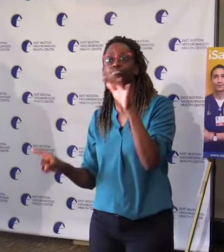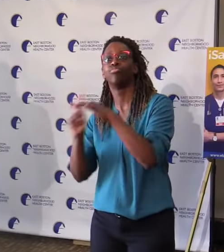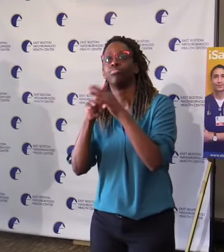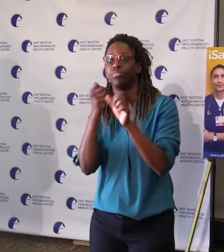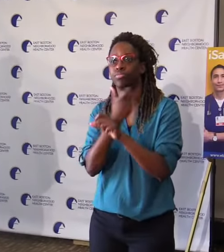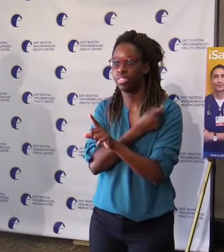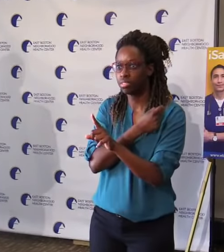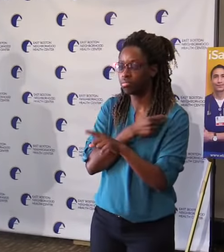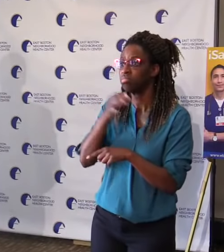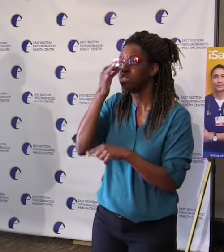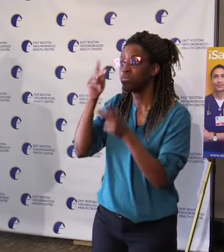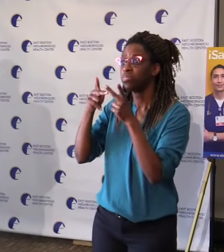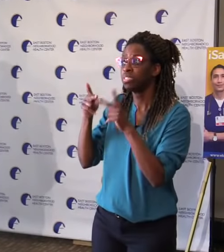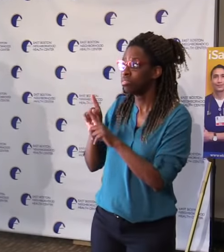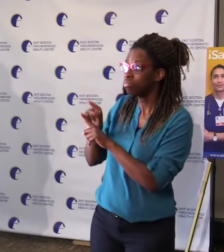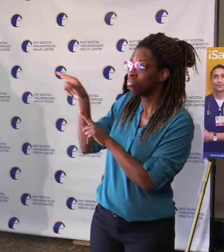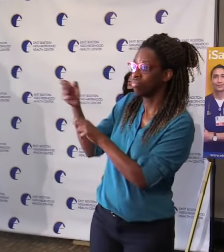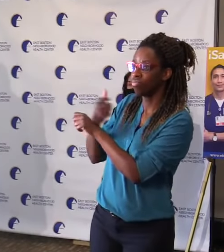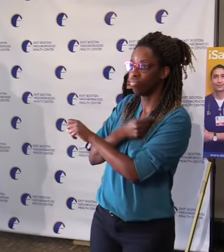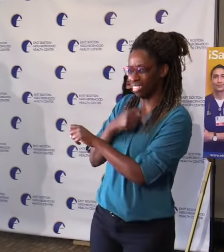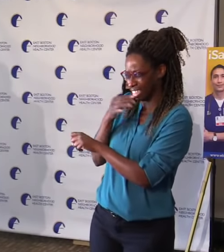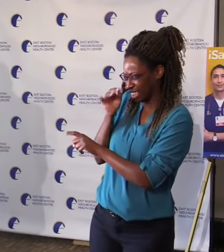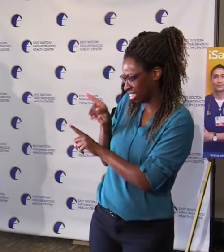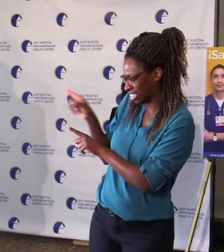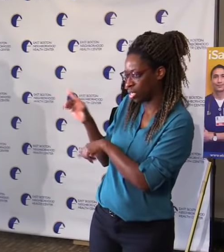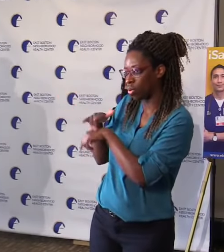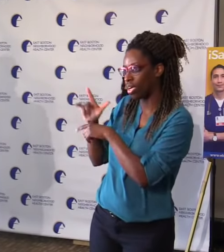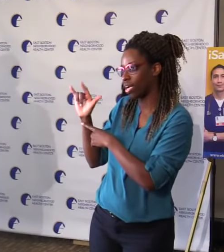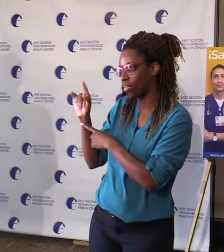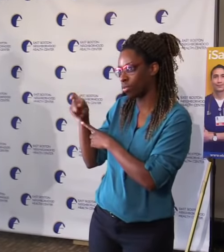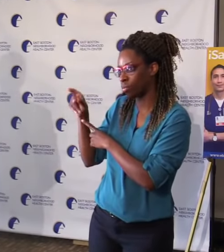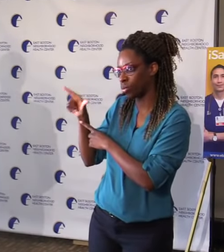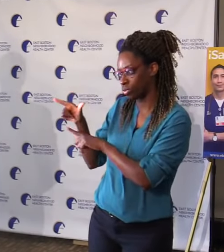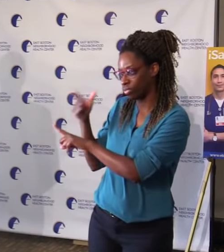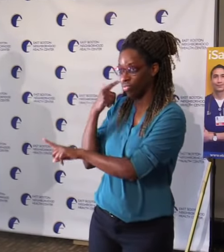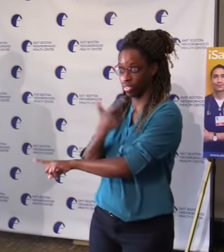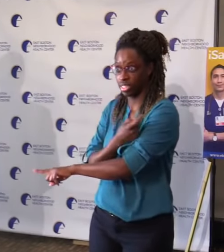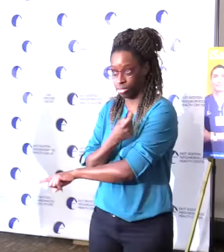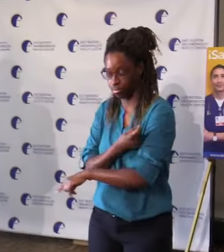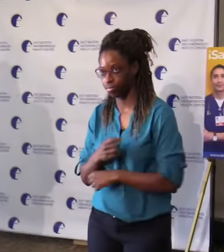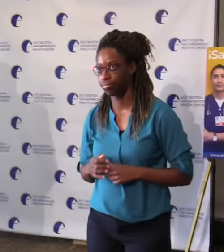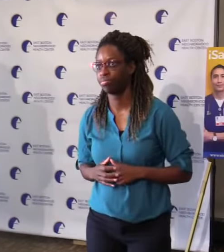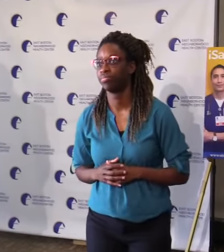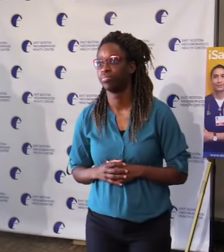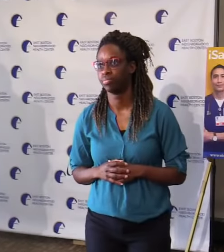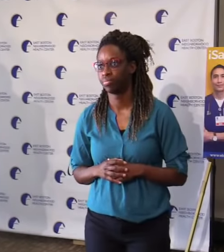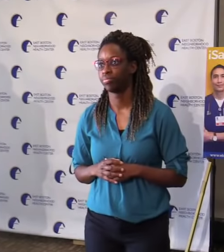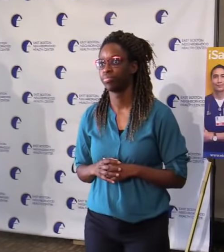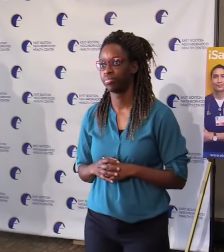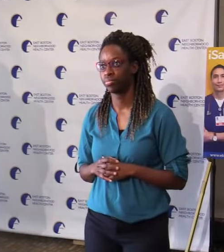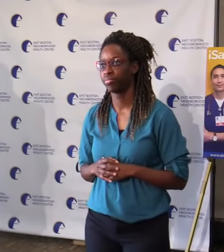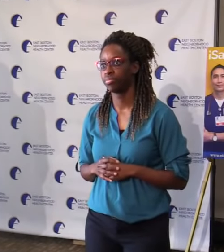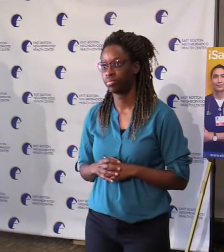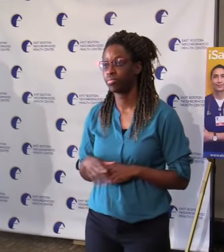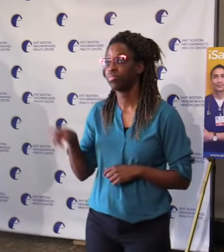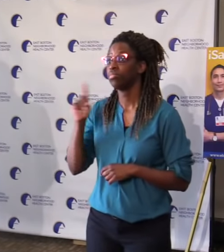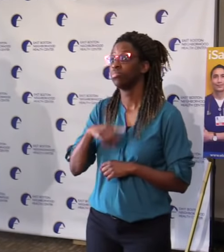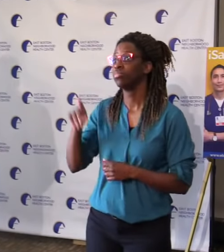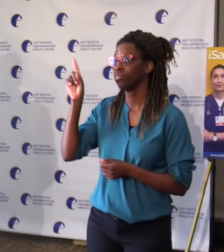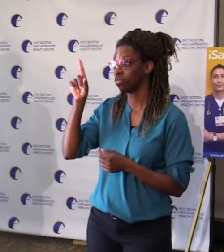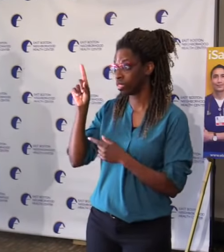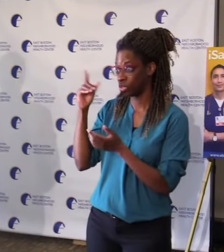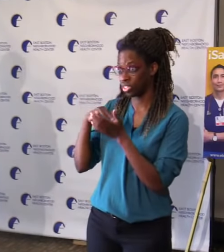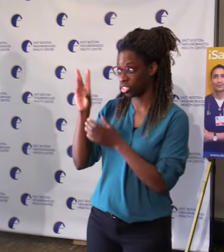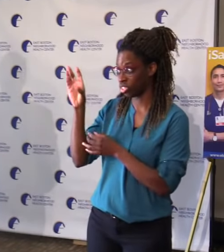vaccinations. And they've administered about 1,600 doses to date across those four locations. Here at the East